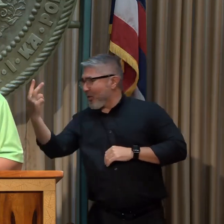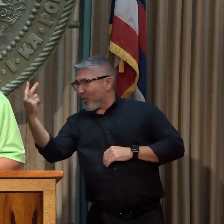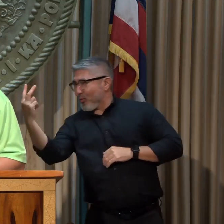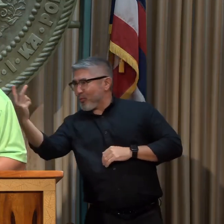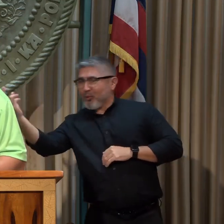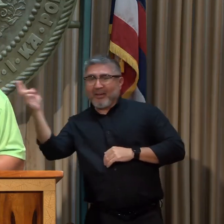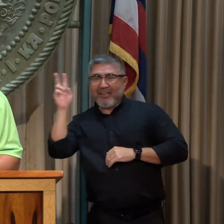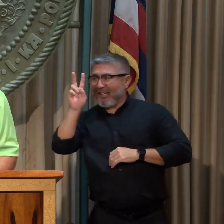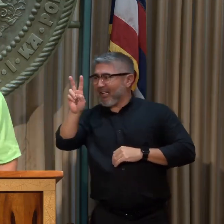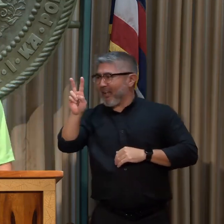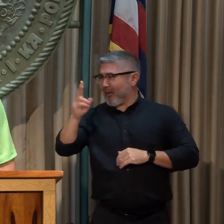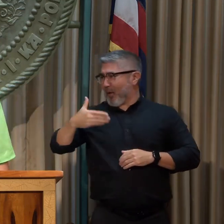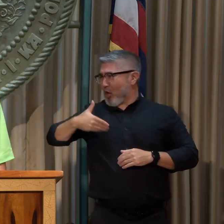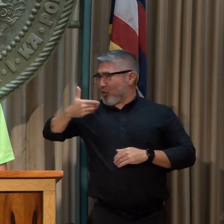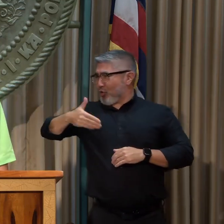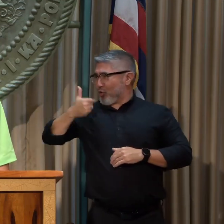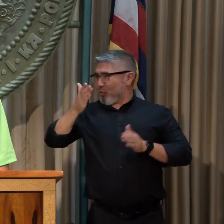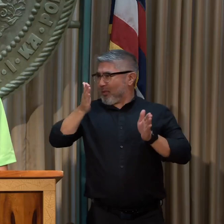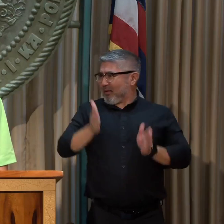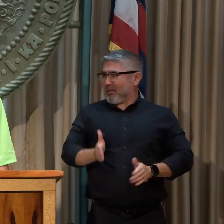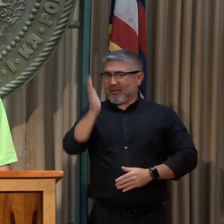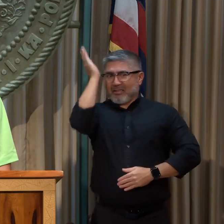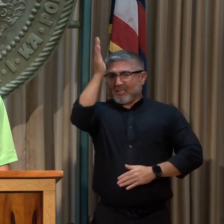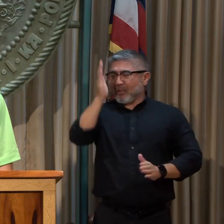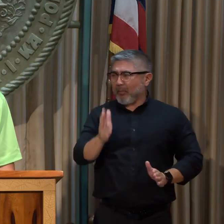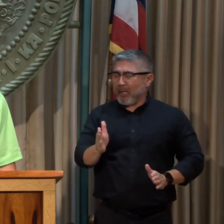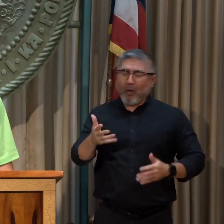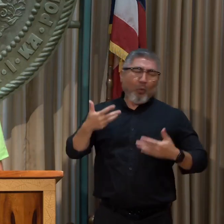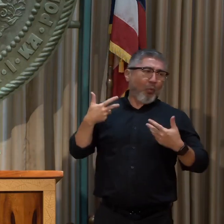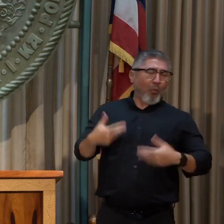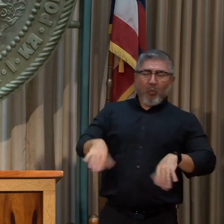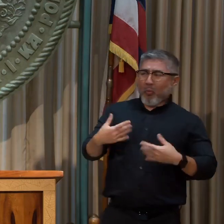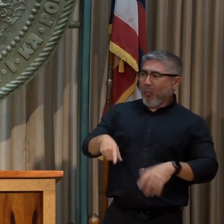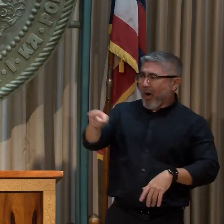absolutely amazing. Really impressed in the way that you carry yourselves.